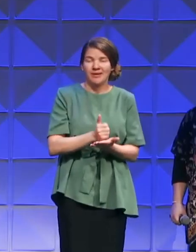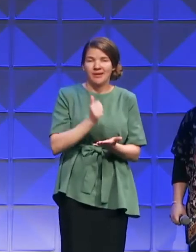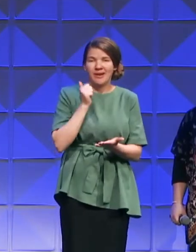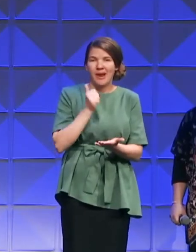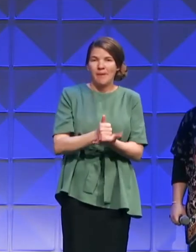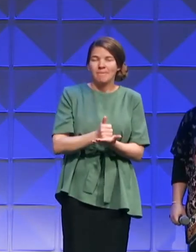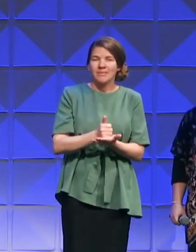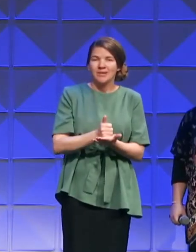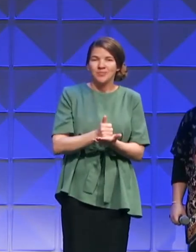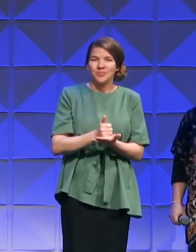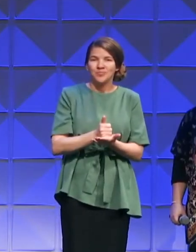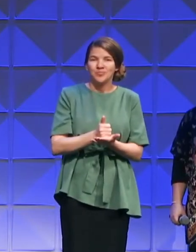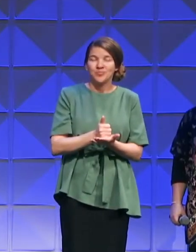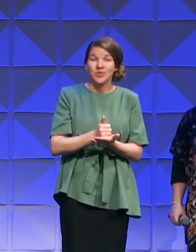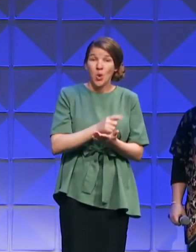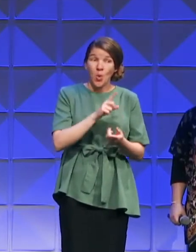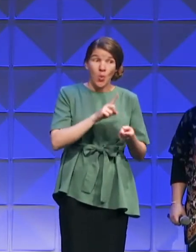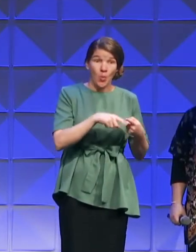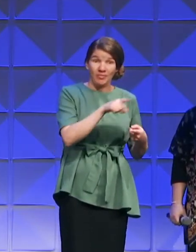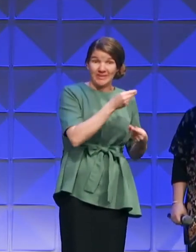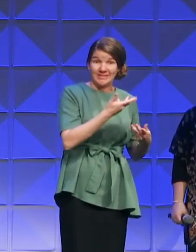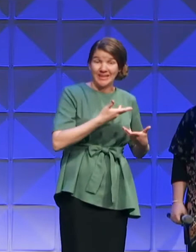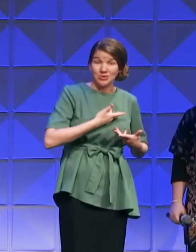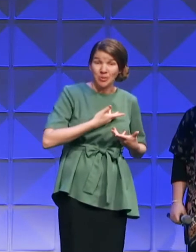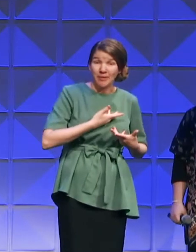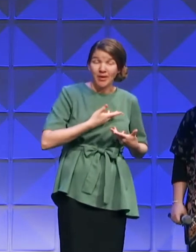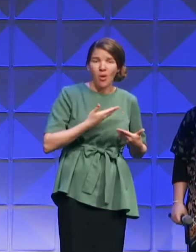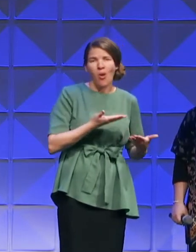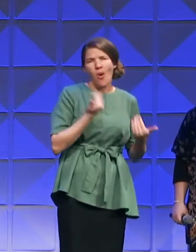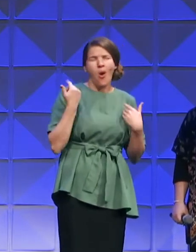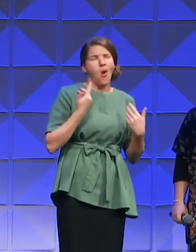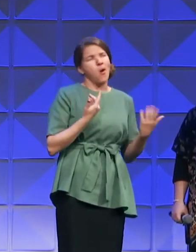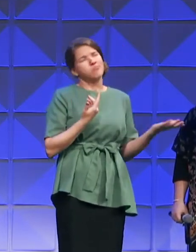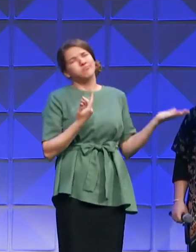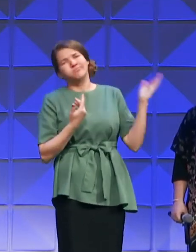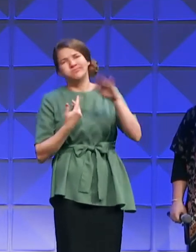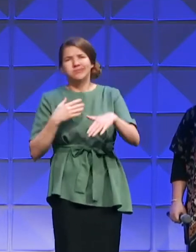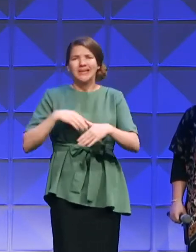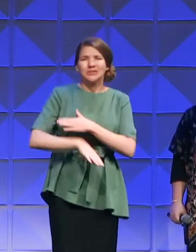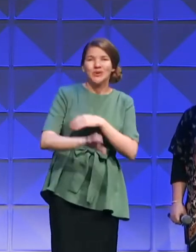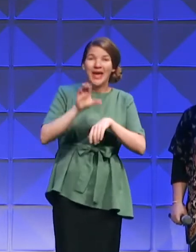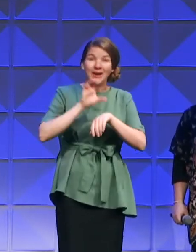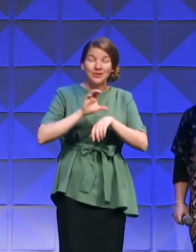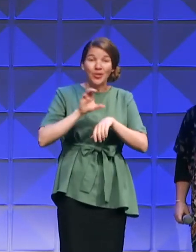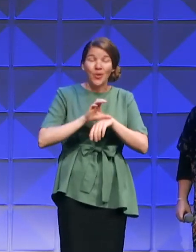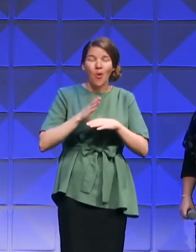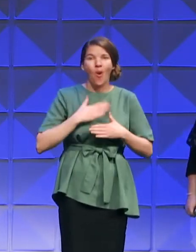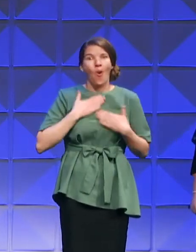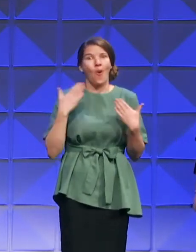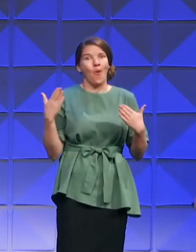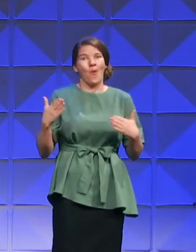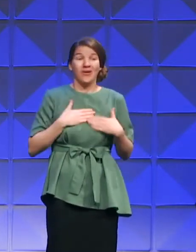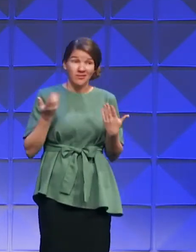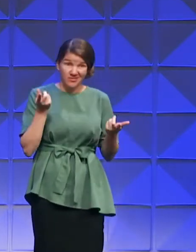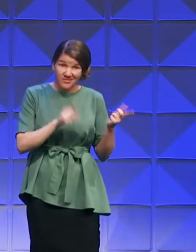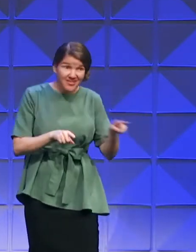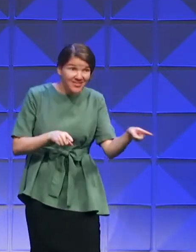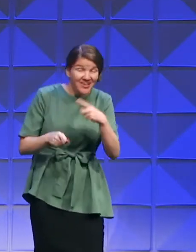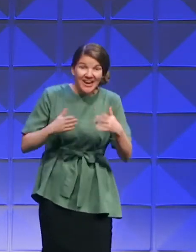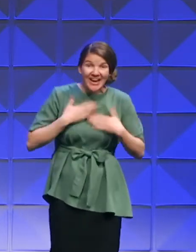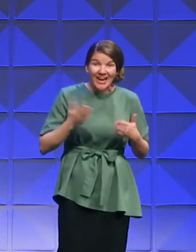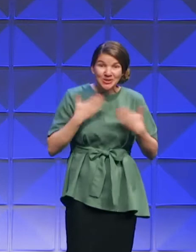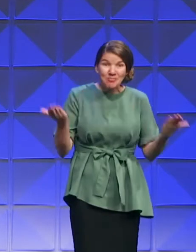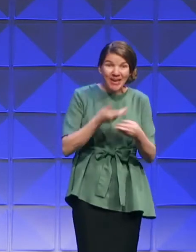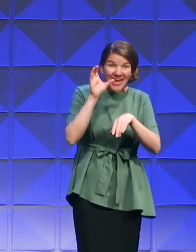I was glad when they said unto me, let us go into the house of the Lord. Aren't you glad to be in the